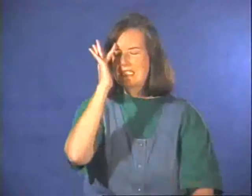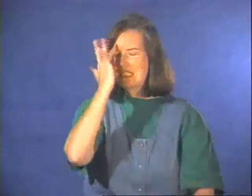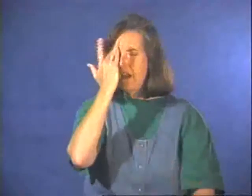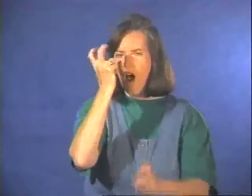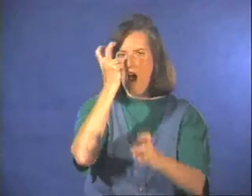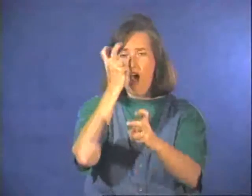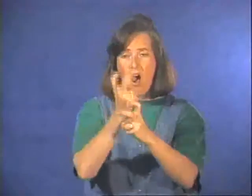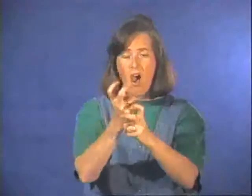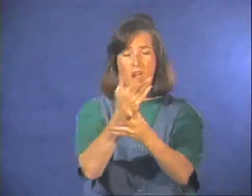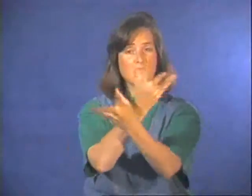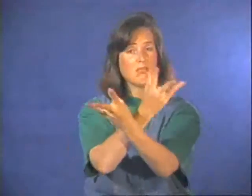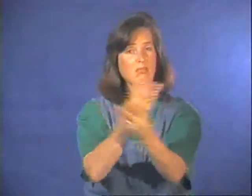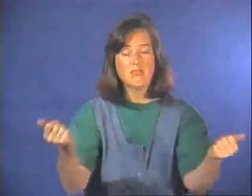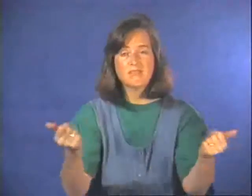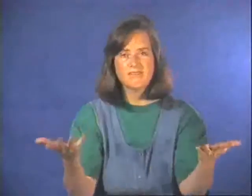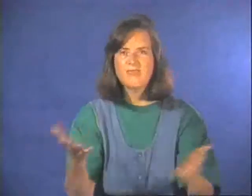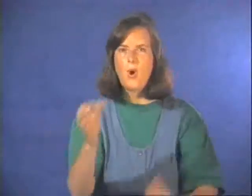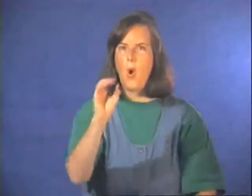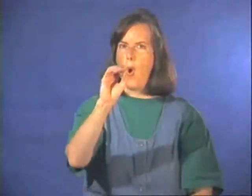Other fires that are hard to control.